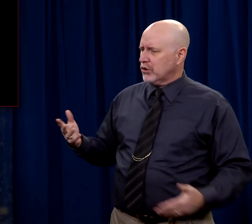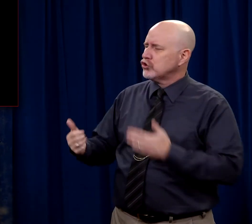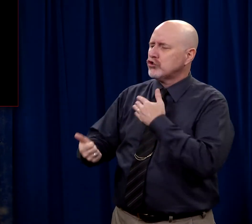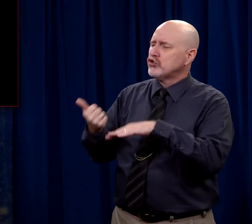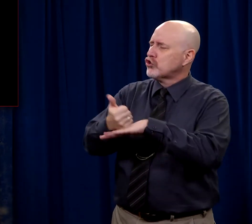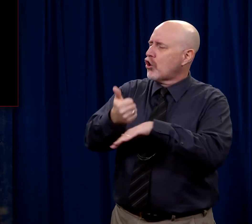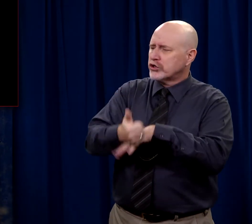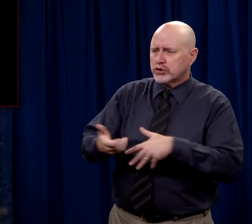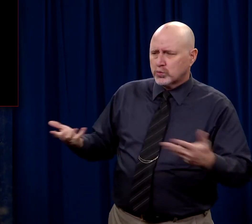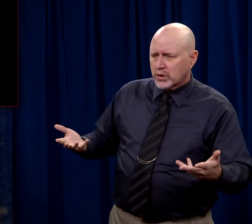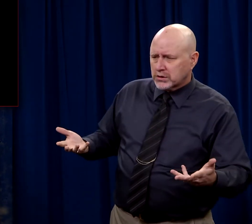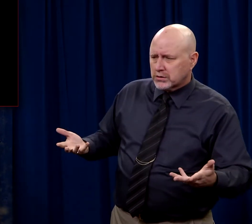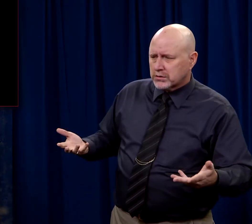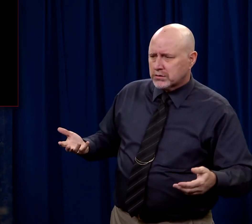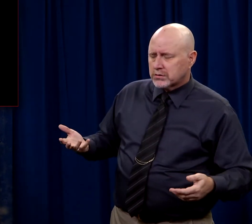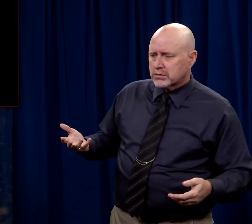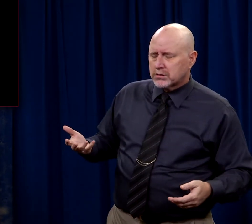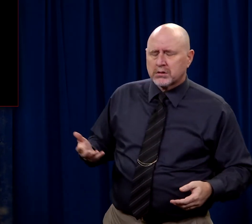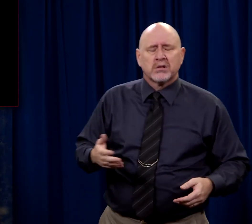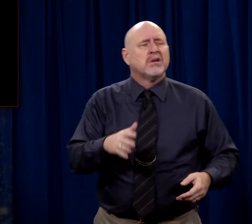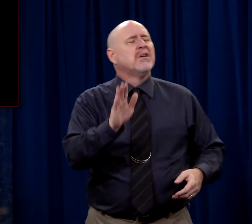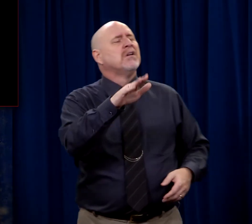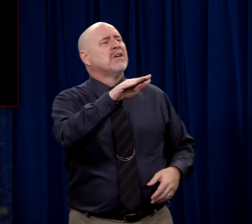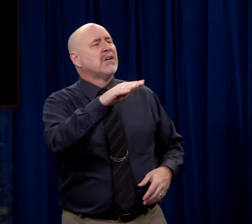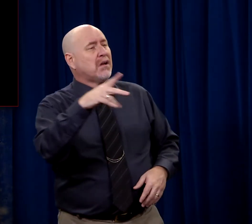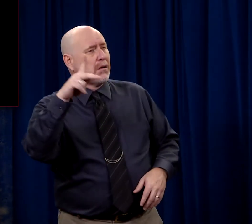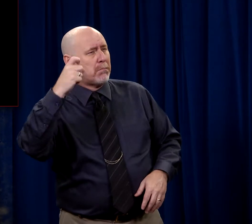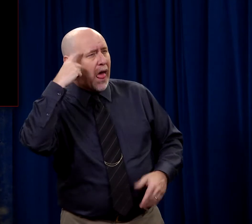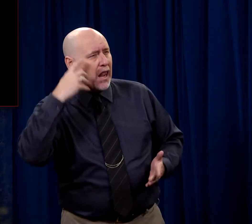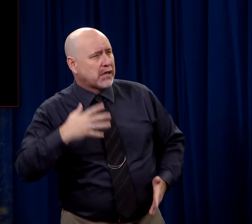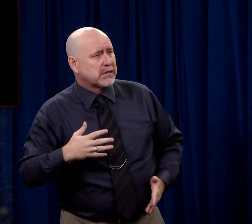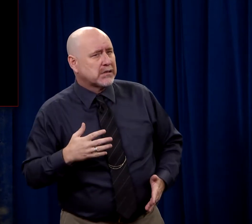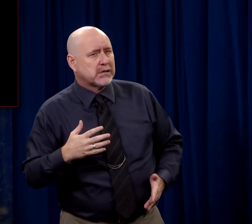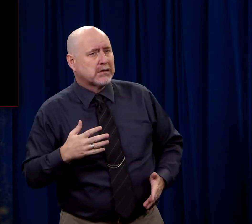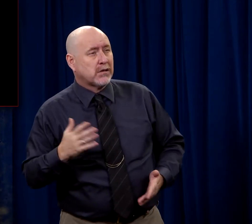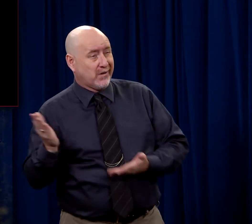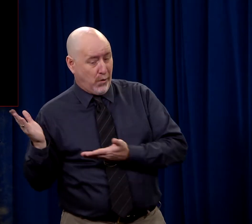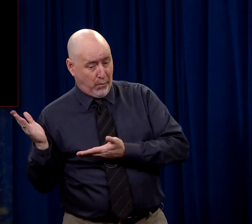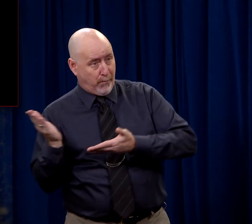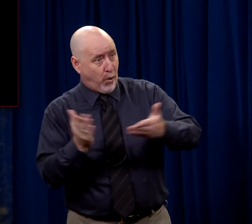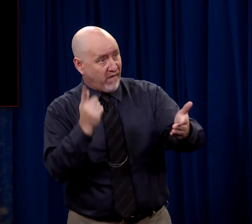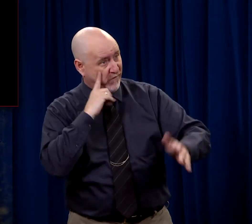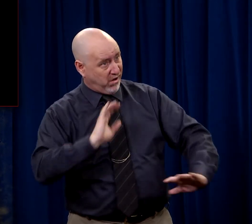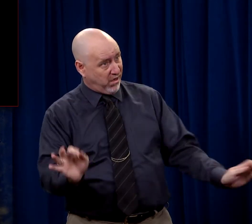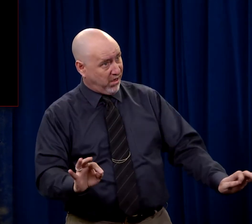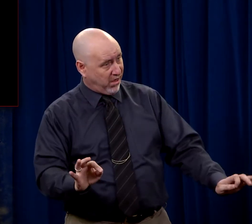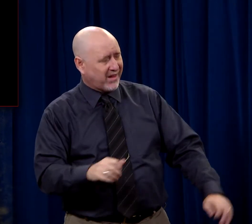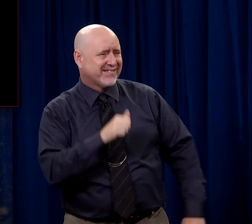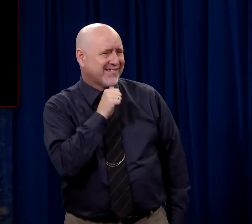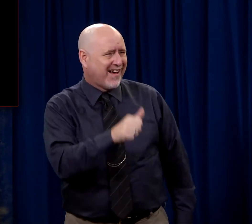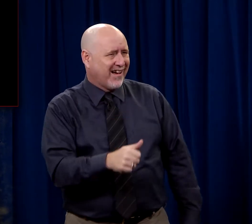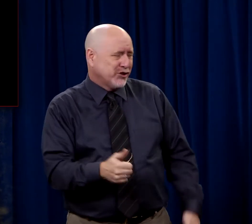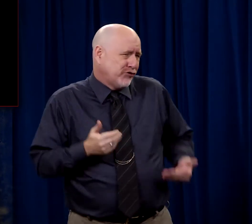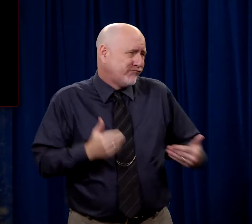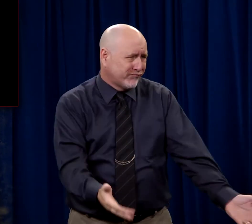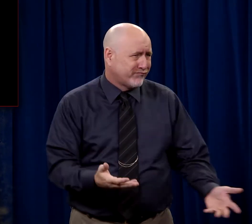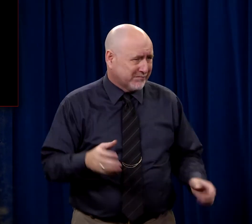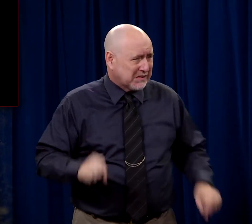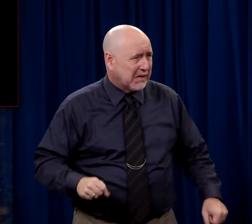Well, what are the charges? They said, look, Pilate, we wouldn't have brought him to you if it wasn't something bad. Can't we just